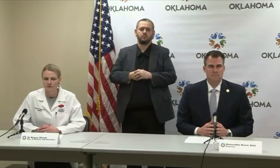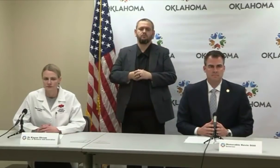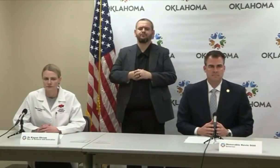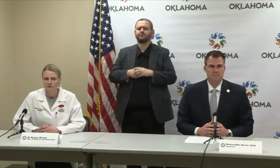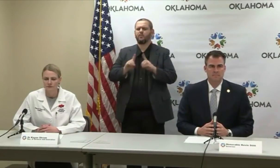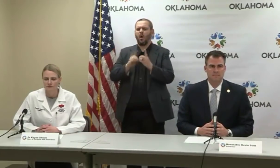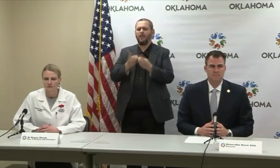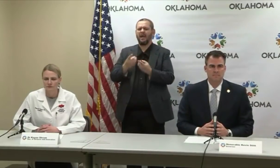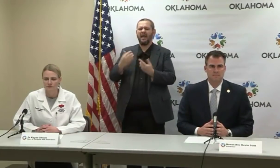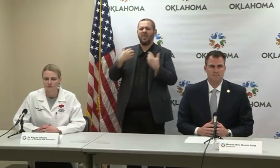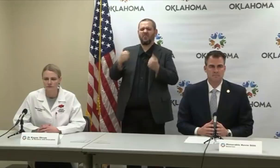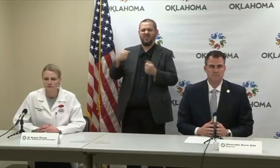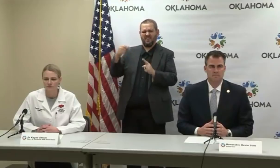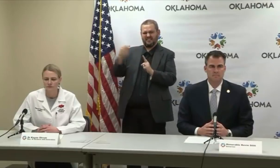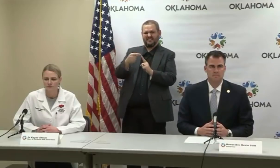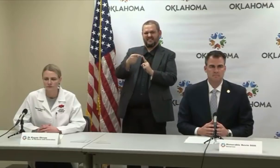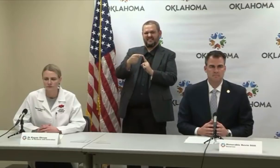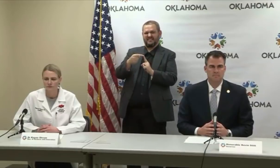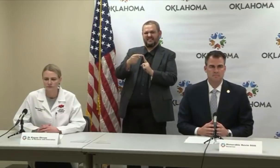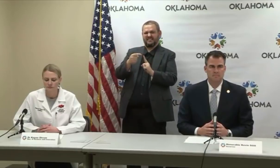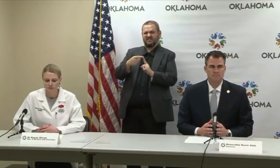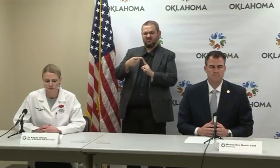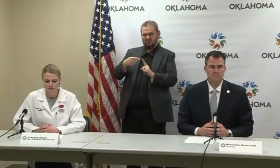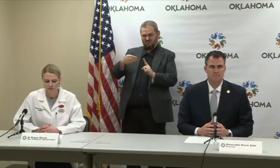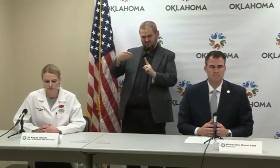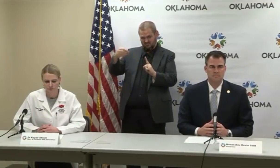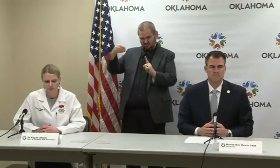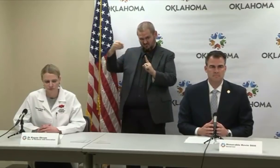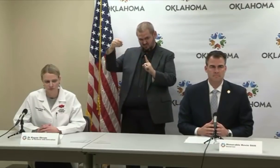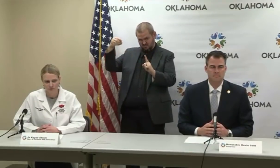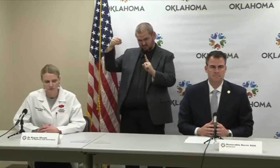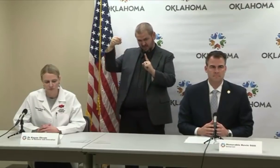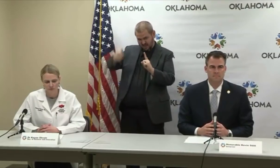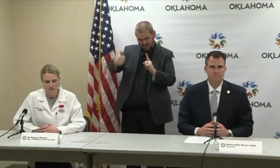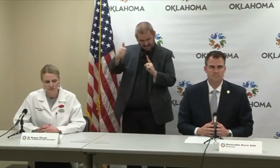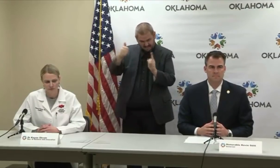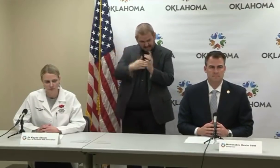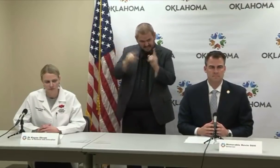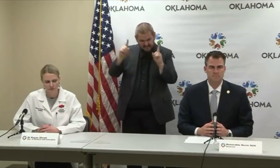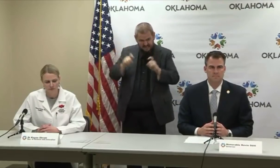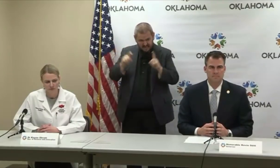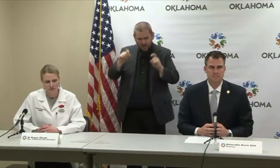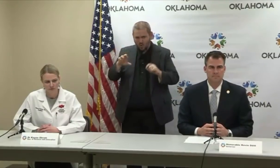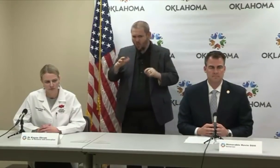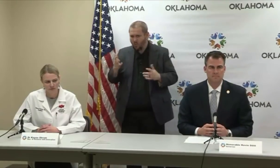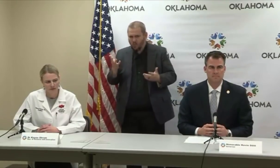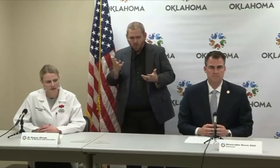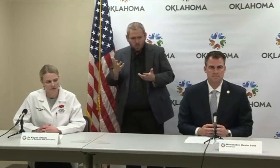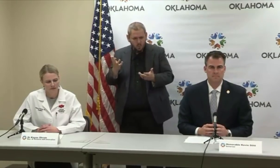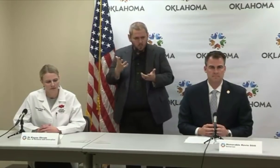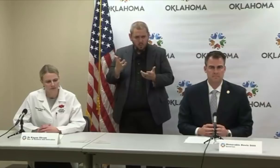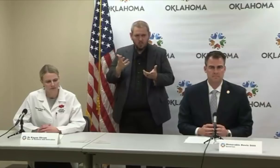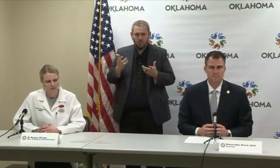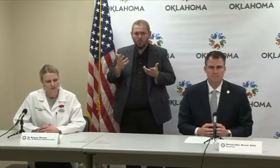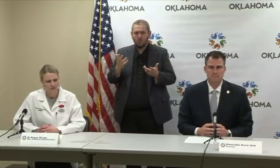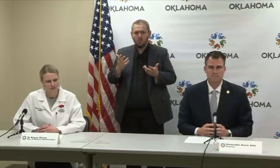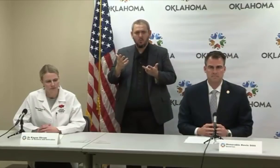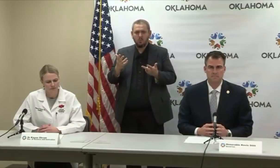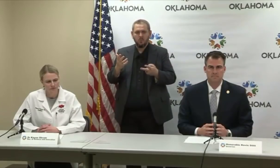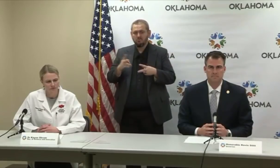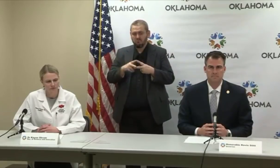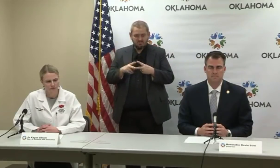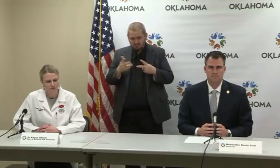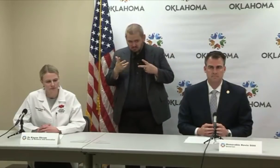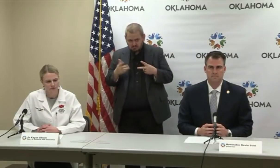pay for these 10,000 test kits in some way or another. And so it's sort of a two-part question. I'm curious how much